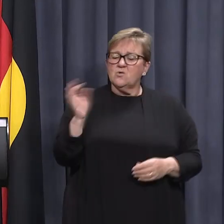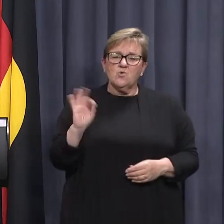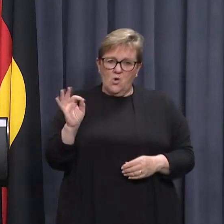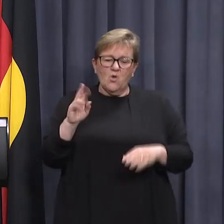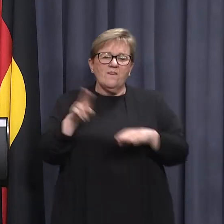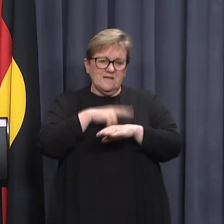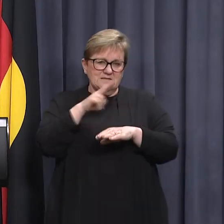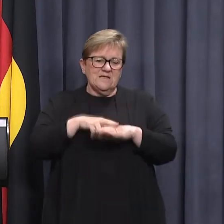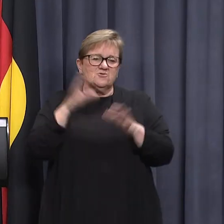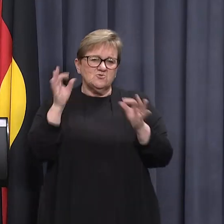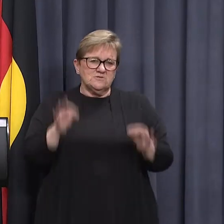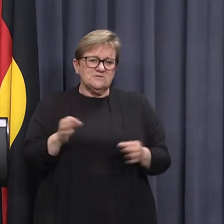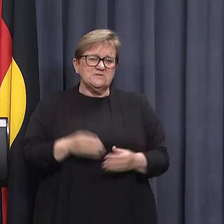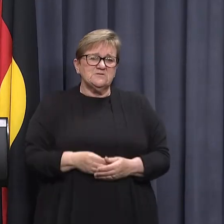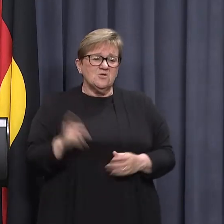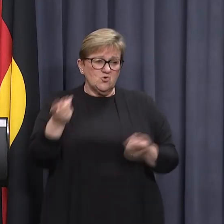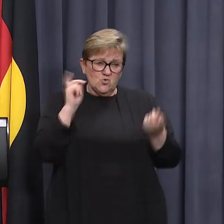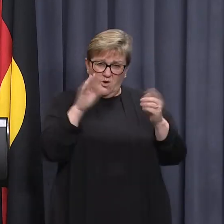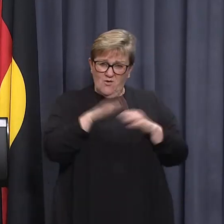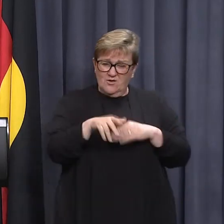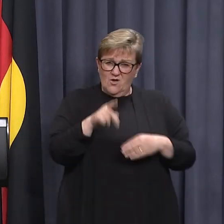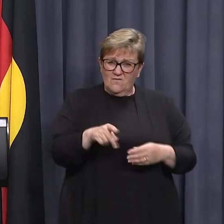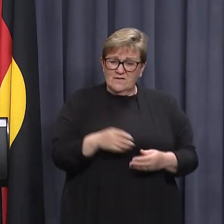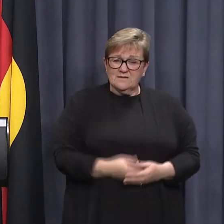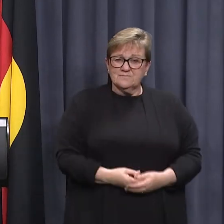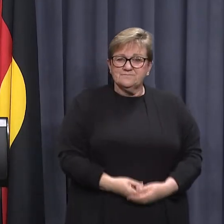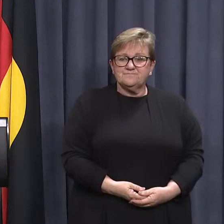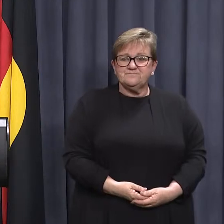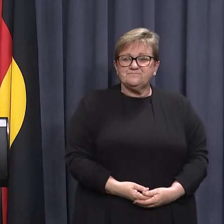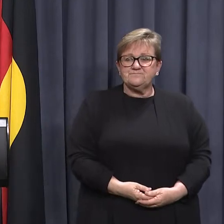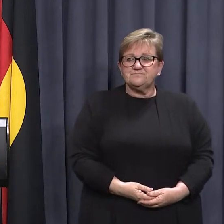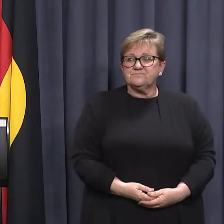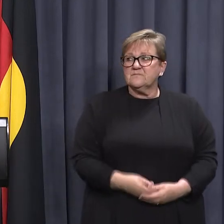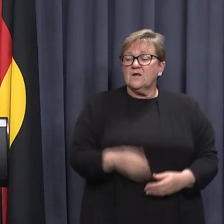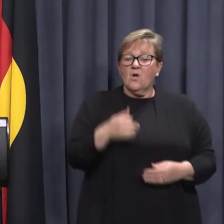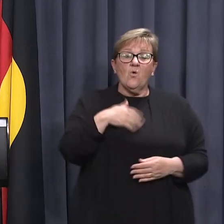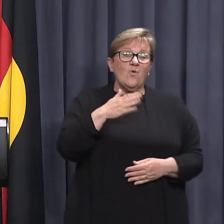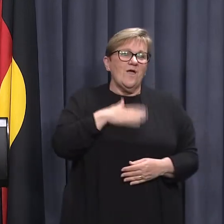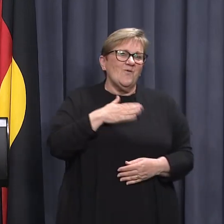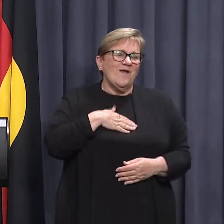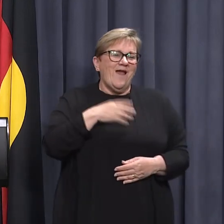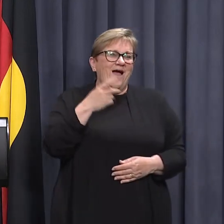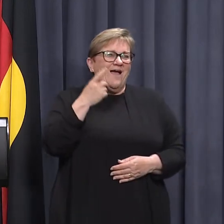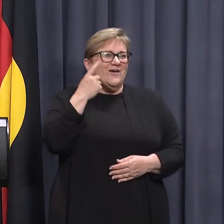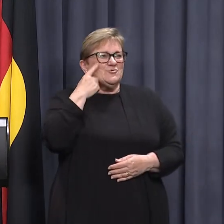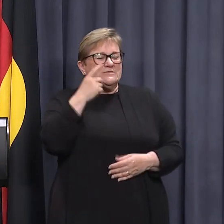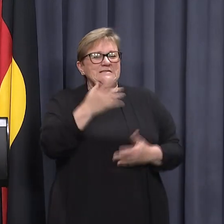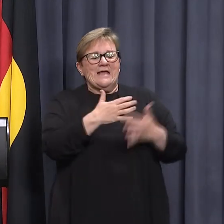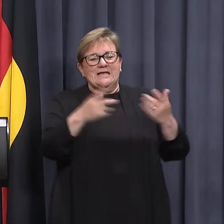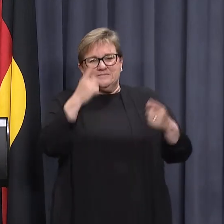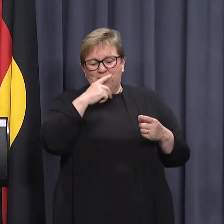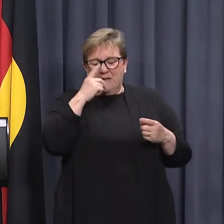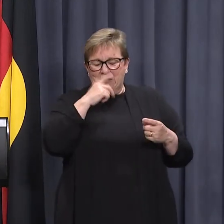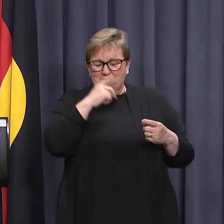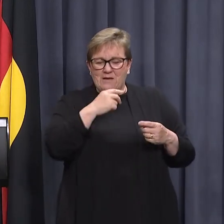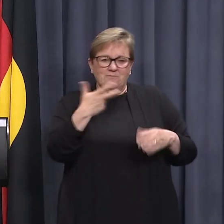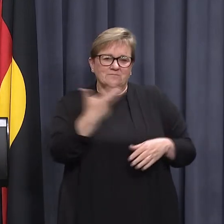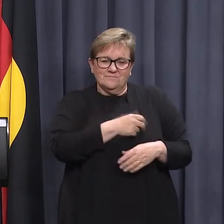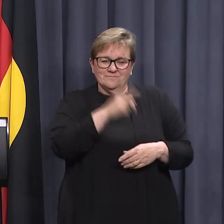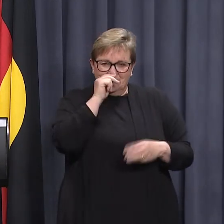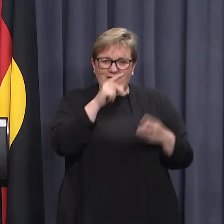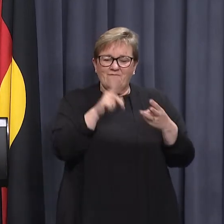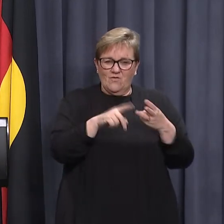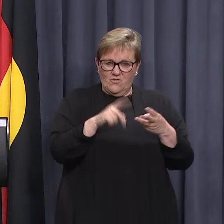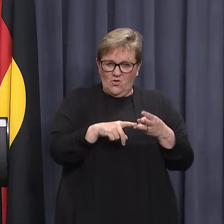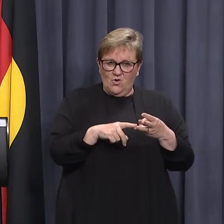that's a national decision. that a concern to you? Well, we would like to see that. We would like to see as many people as possible be eligible